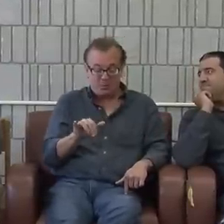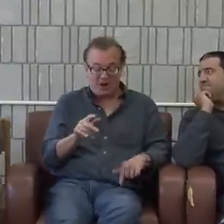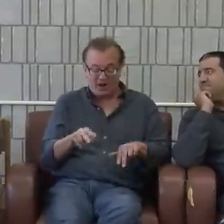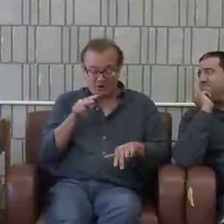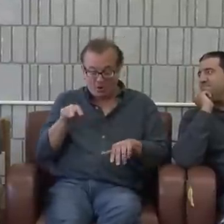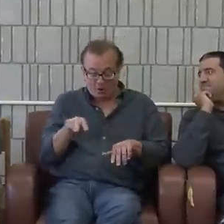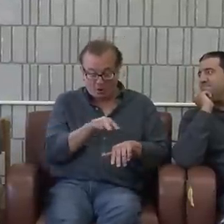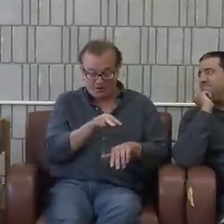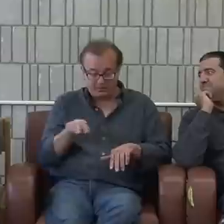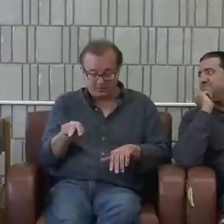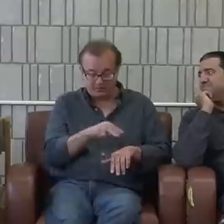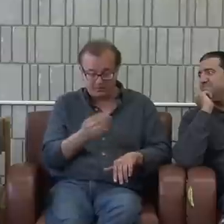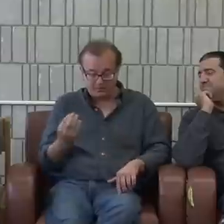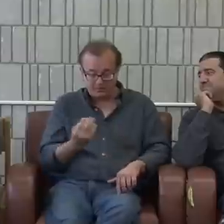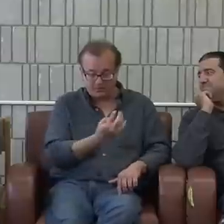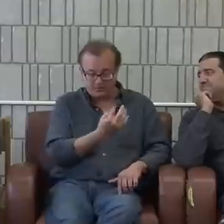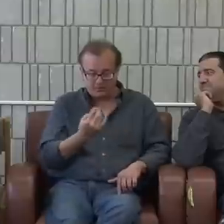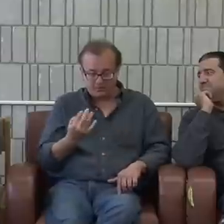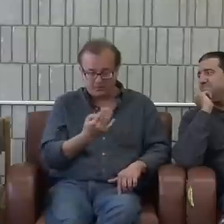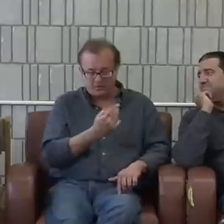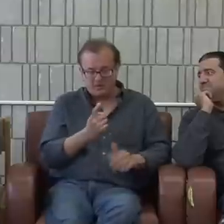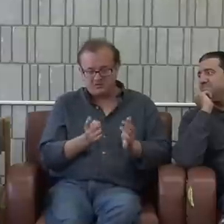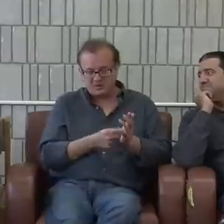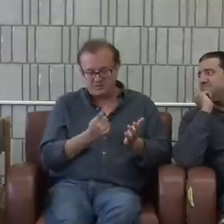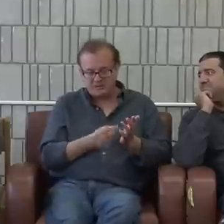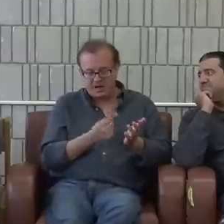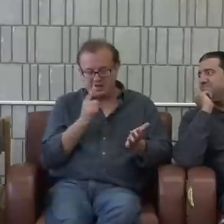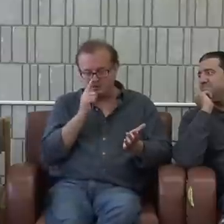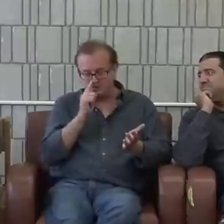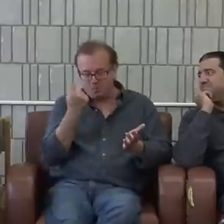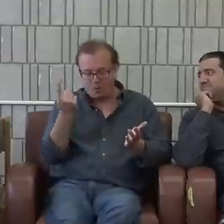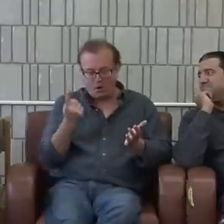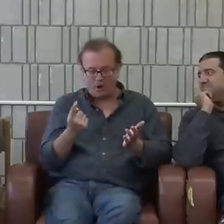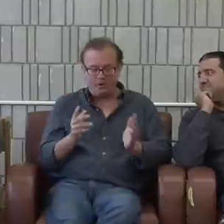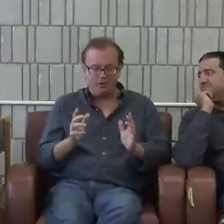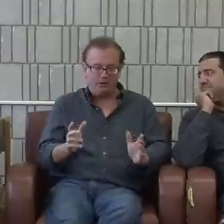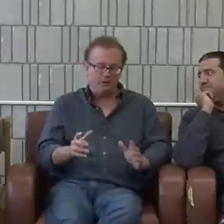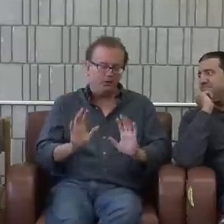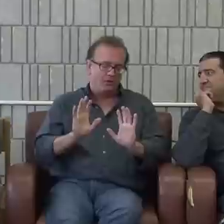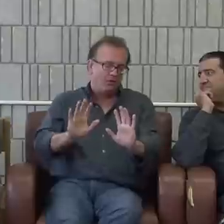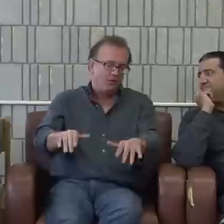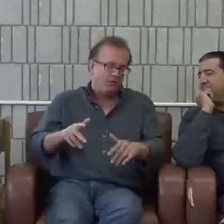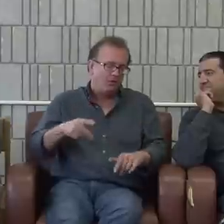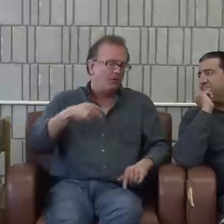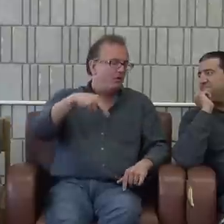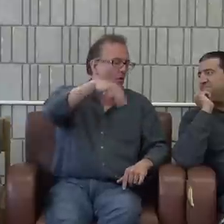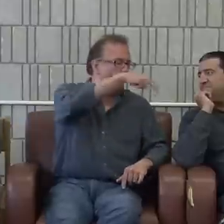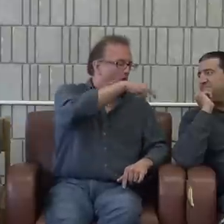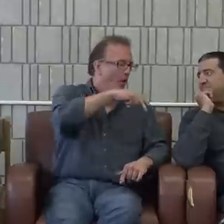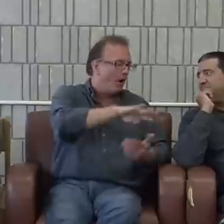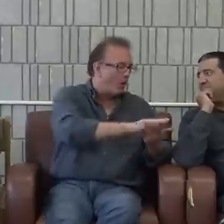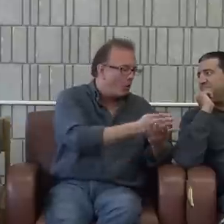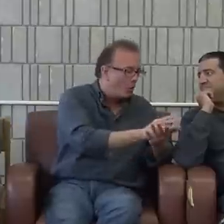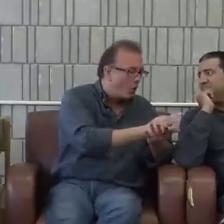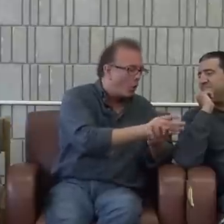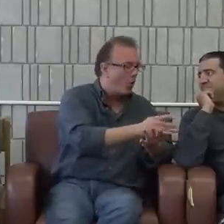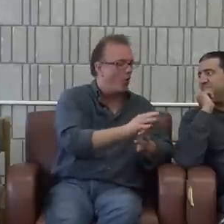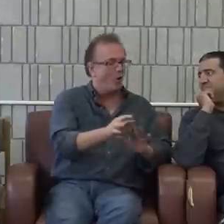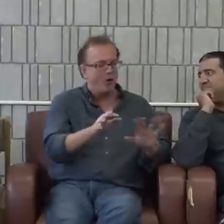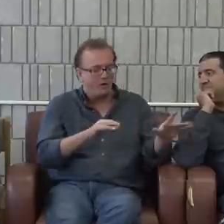having a real conversation. With the TTY, you're reading. And these words are coming across the screen. Sometimes it's boring. You can't interrupt. You can walk